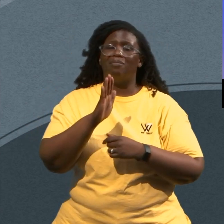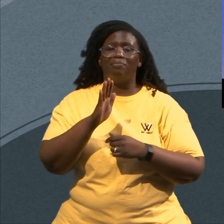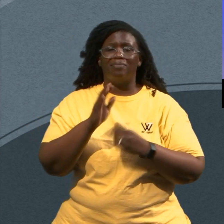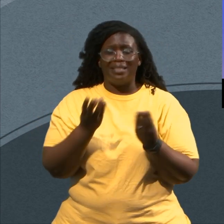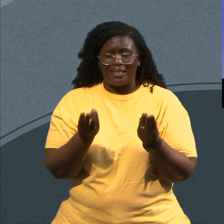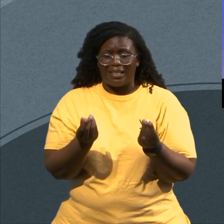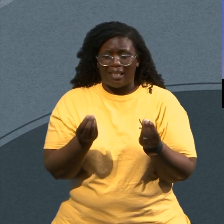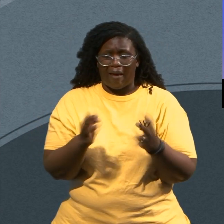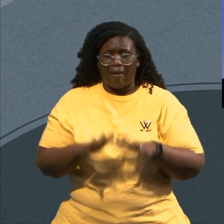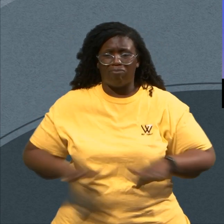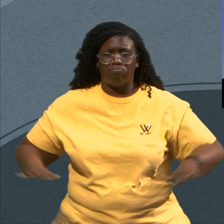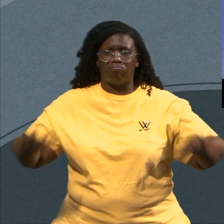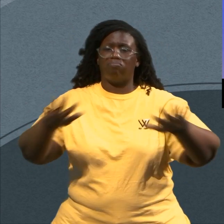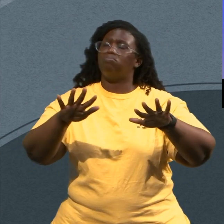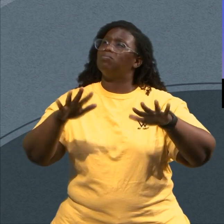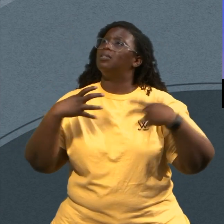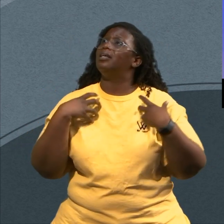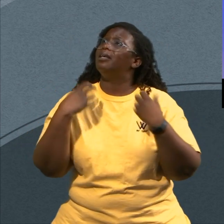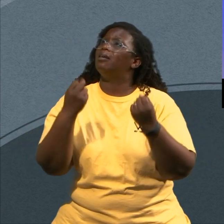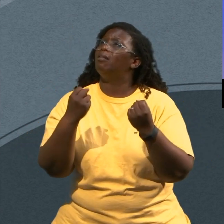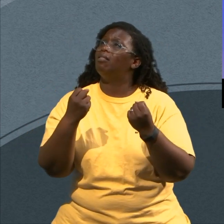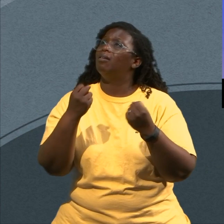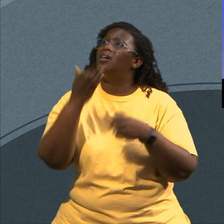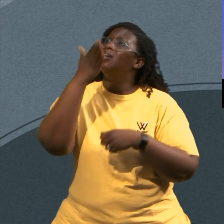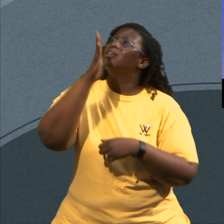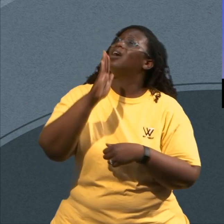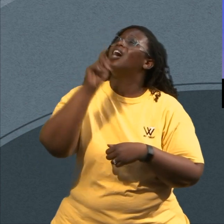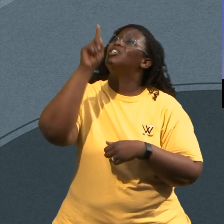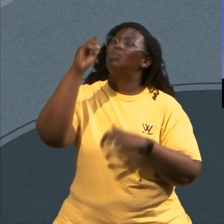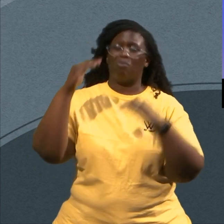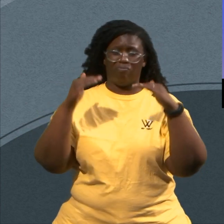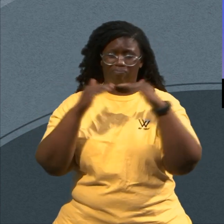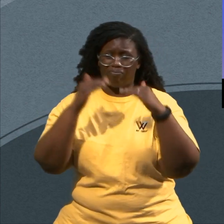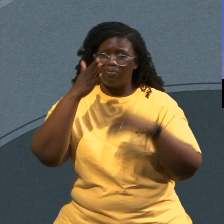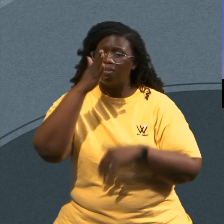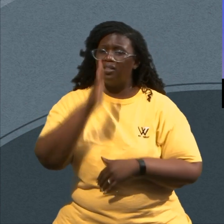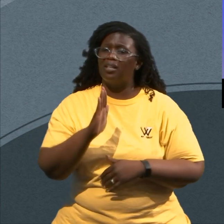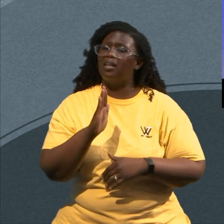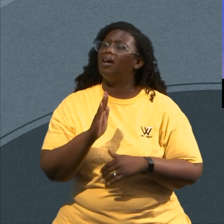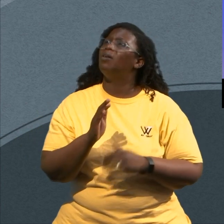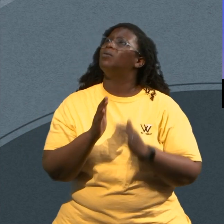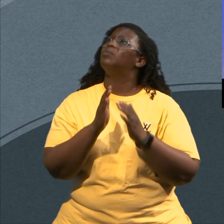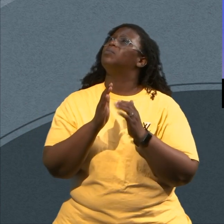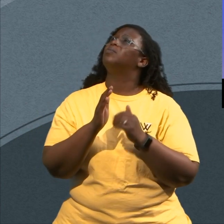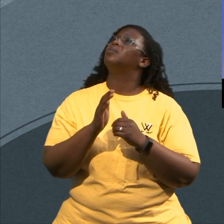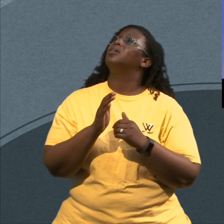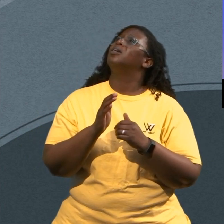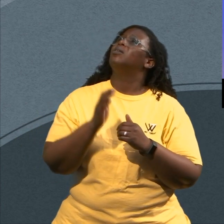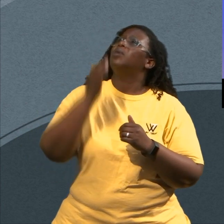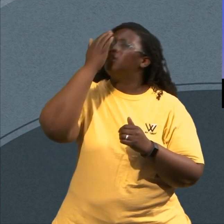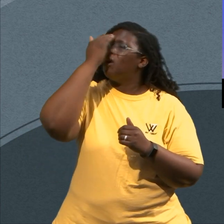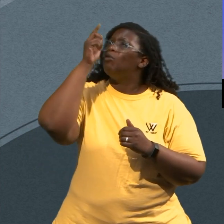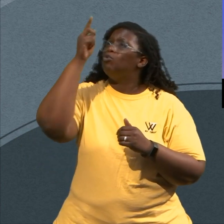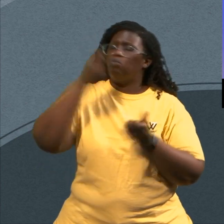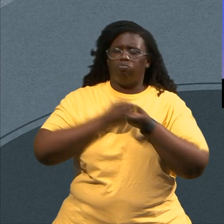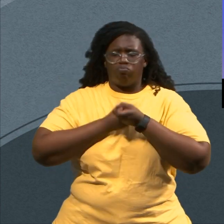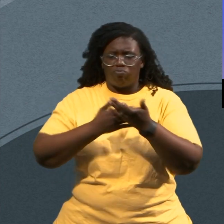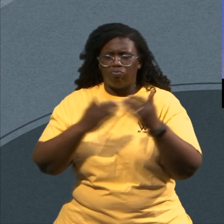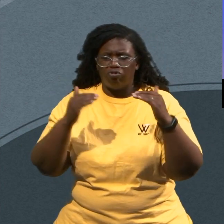God, because you are a God of justice That you would bring forth justice in the land, God God, we need